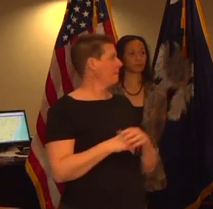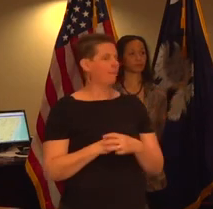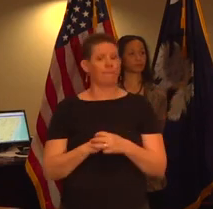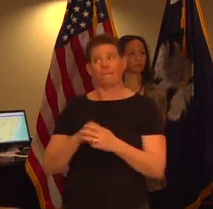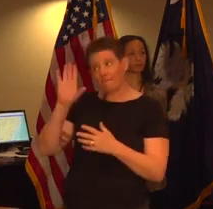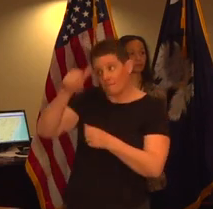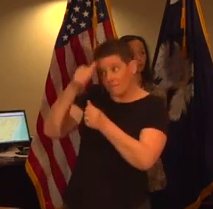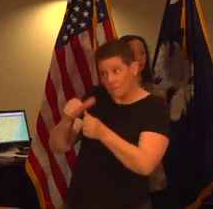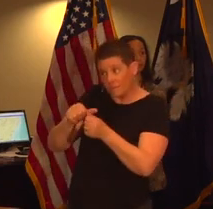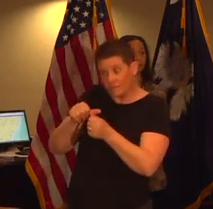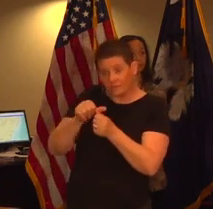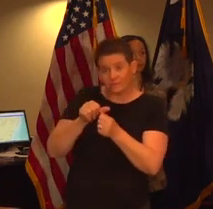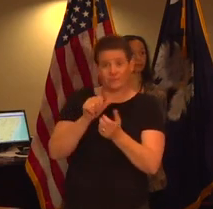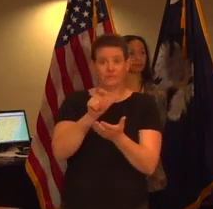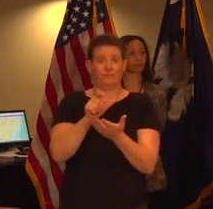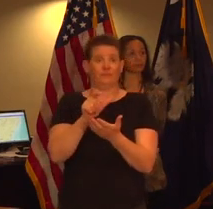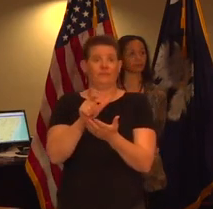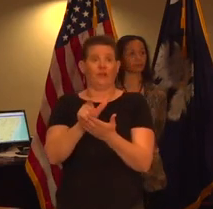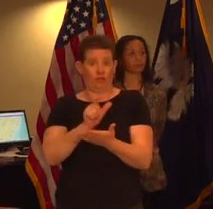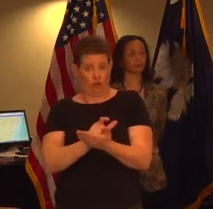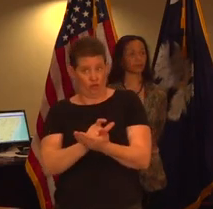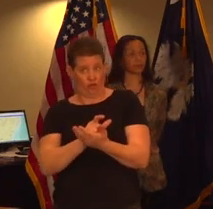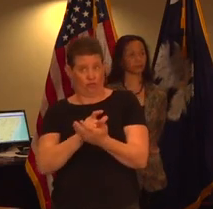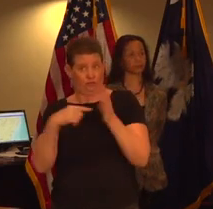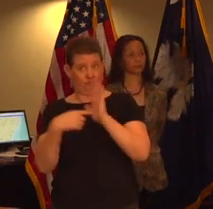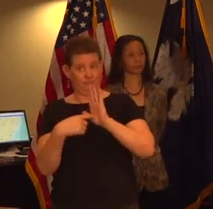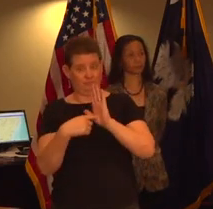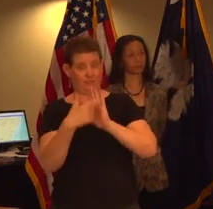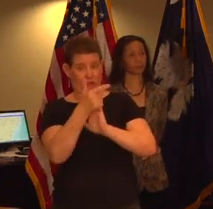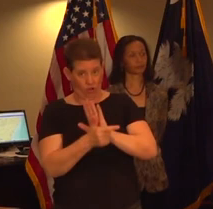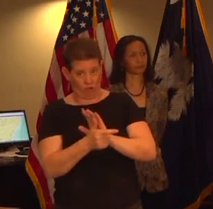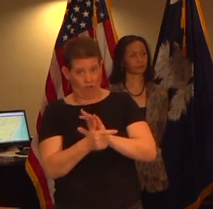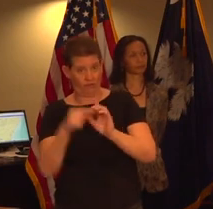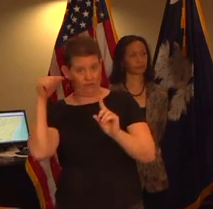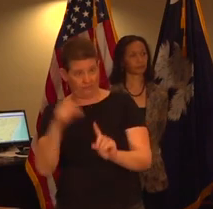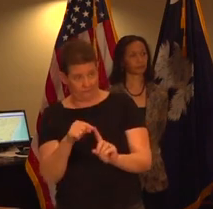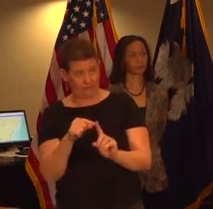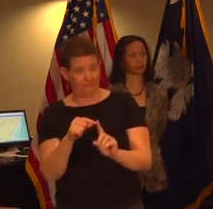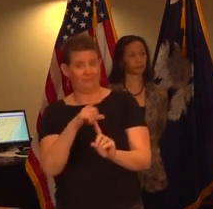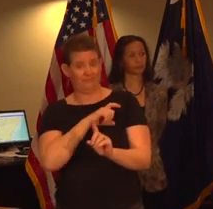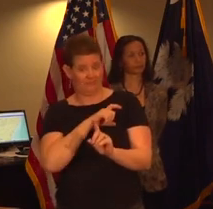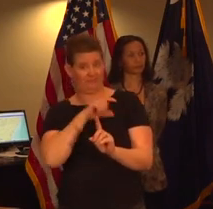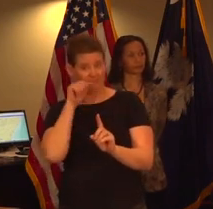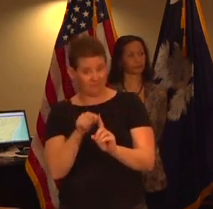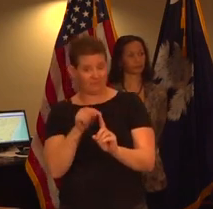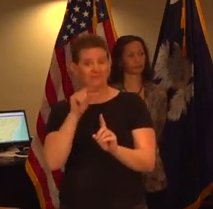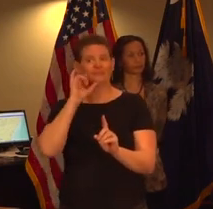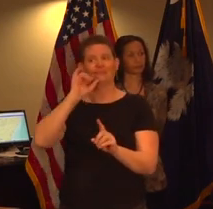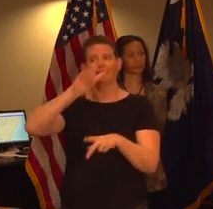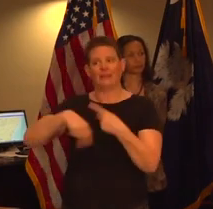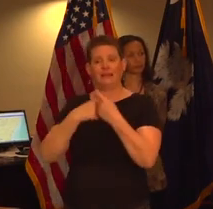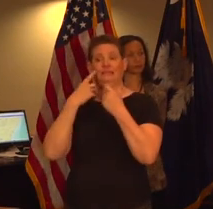a remember this is a law enforcement measure and i'll say again it is is designed for the the kinds of crowds